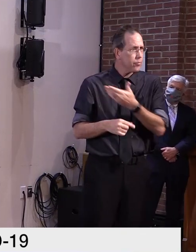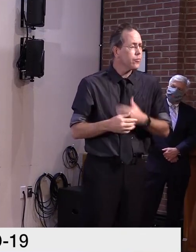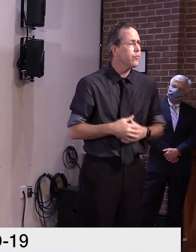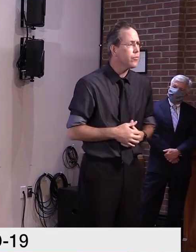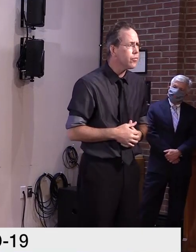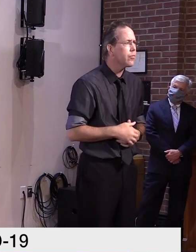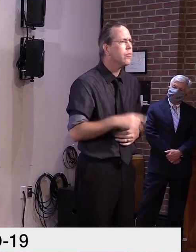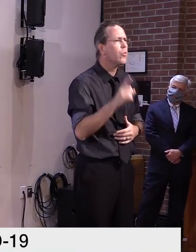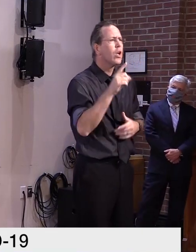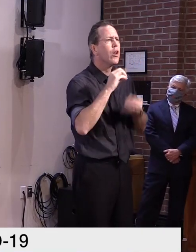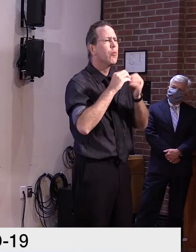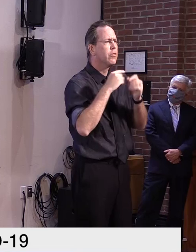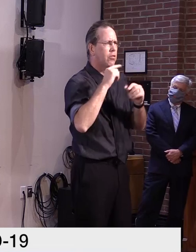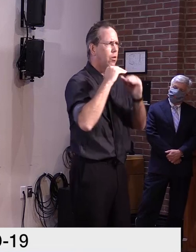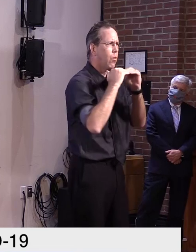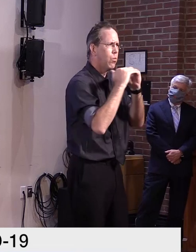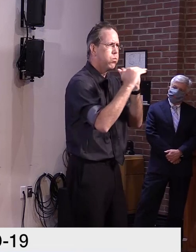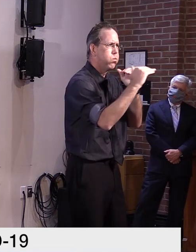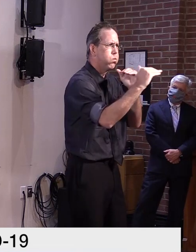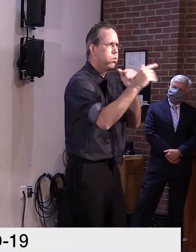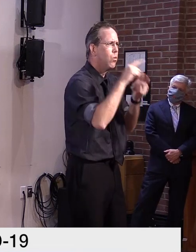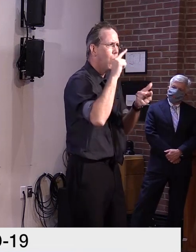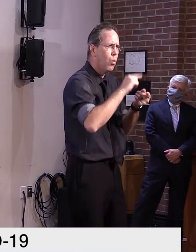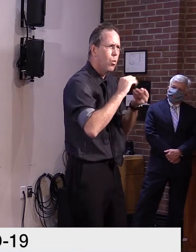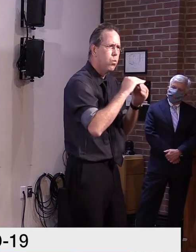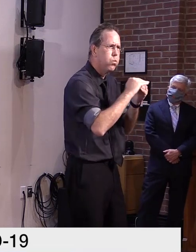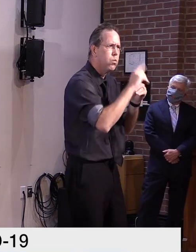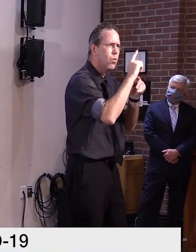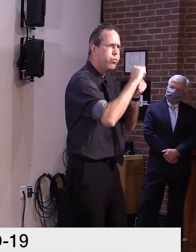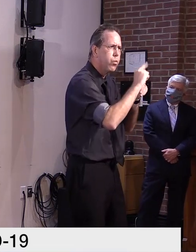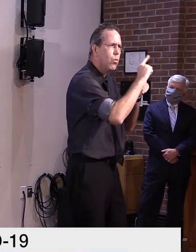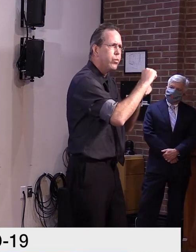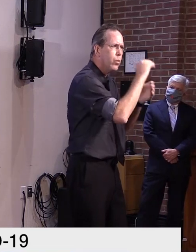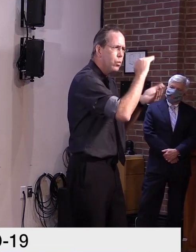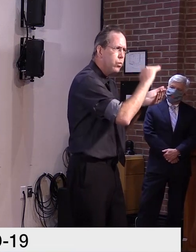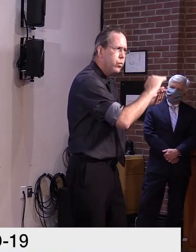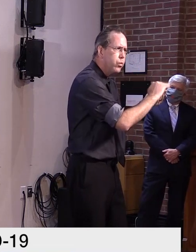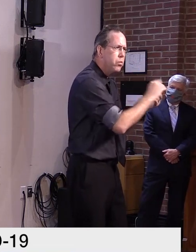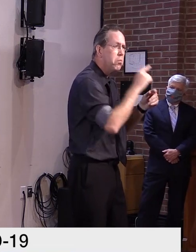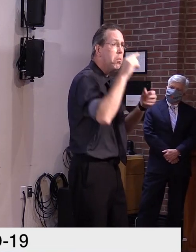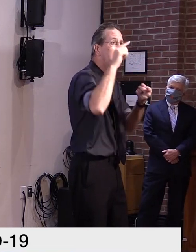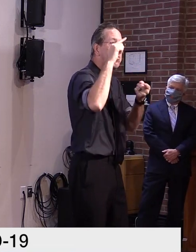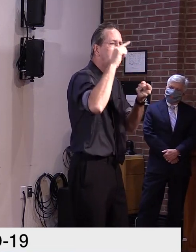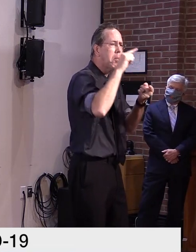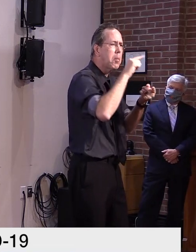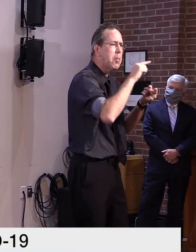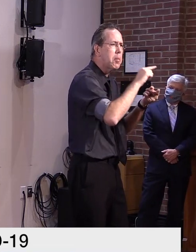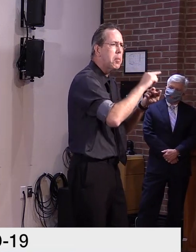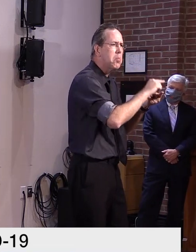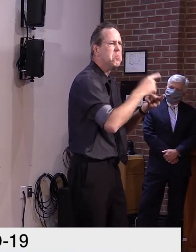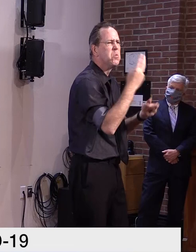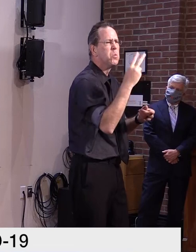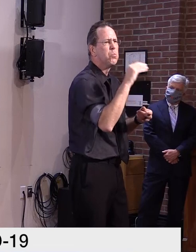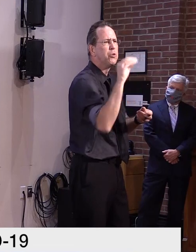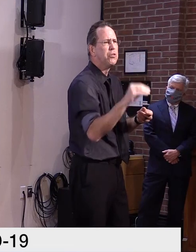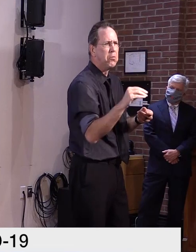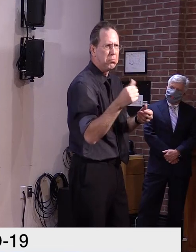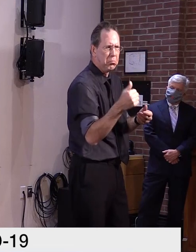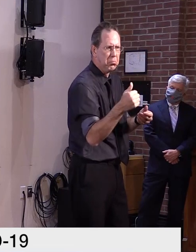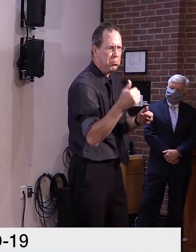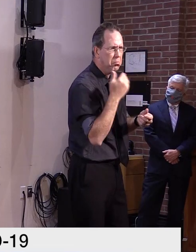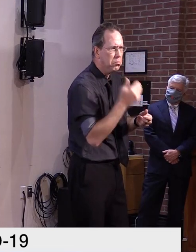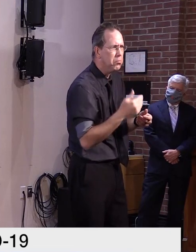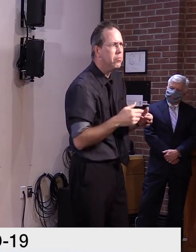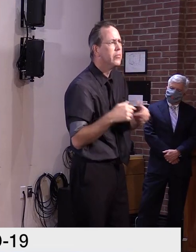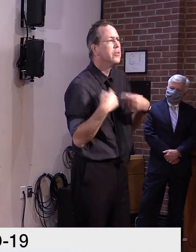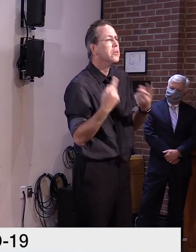week. Cases declined just over two percent this week, which was certainly good to see. The first time cases have slowed